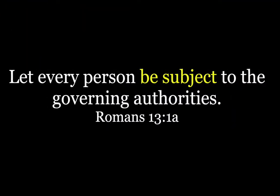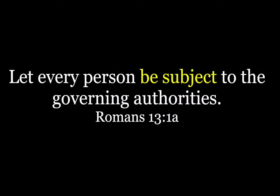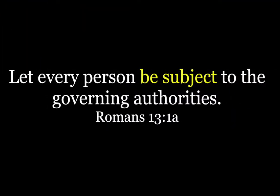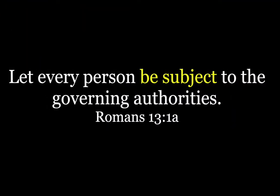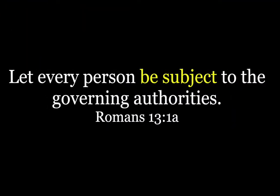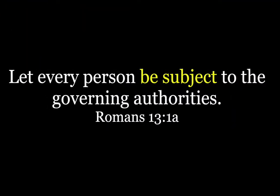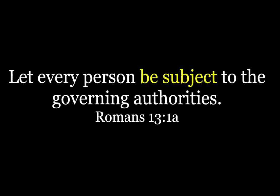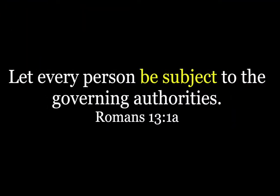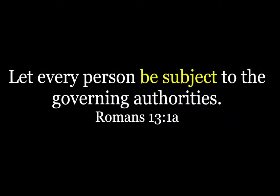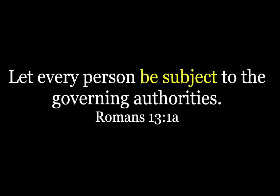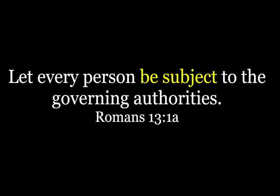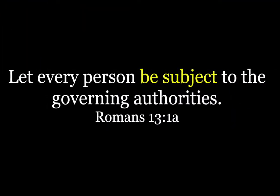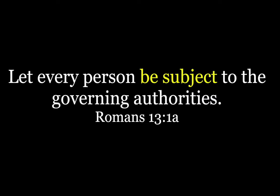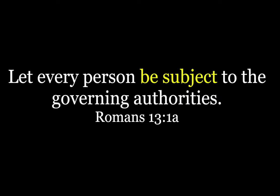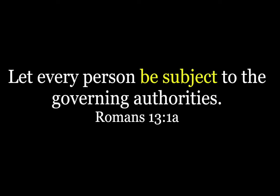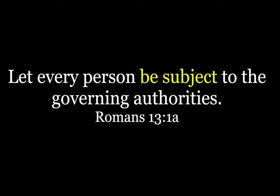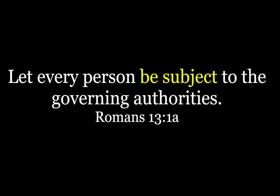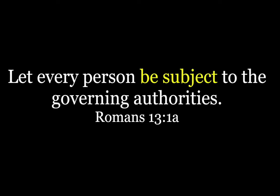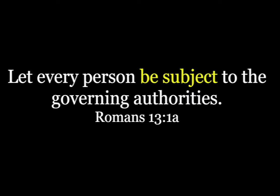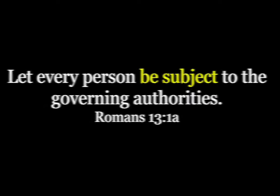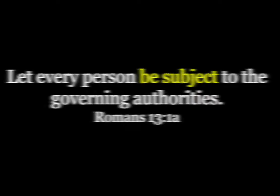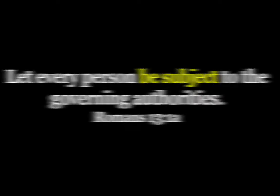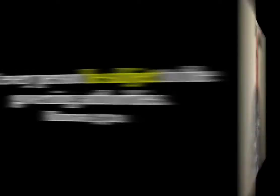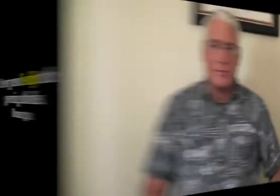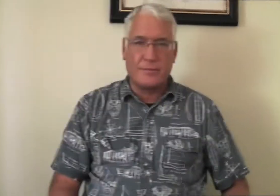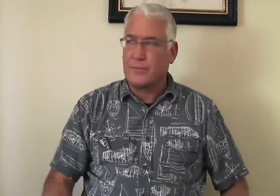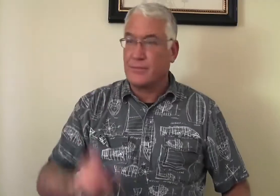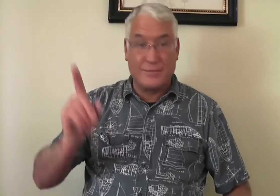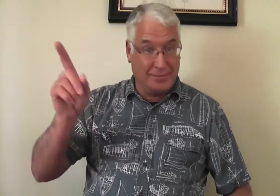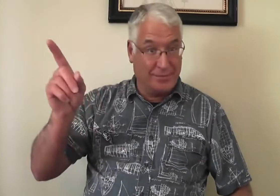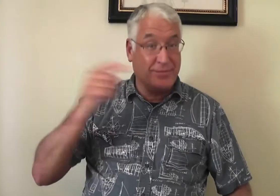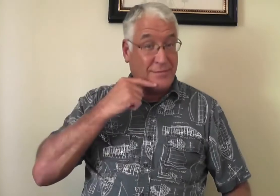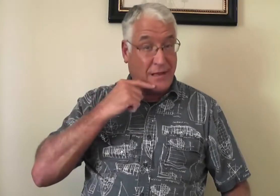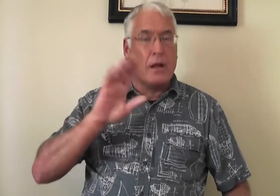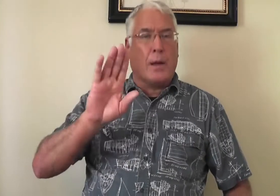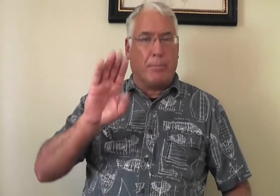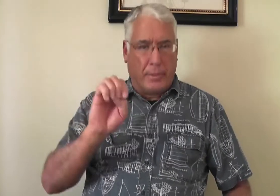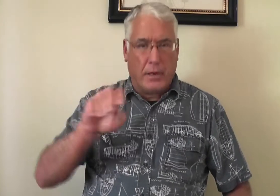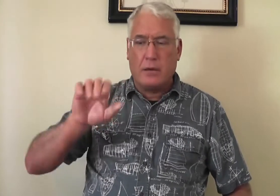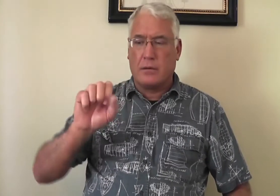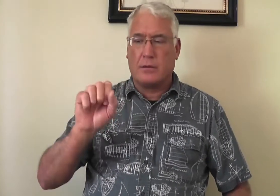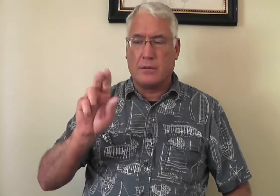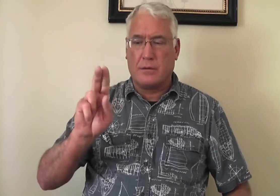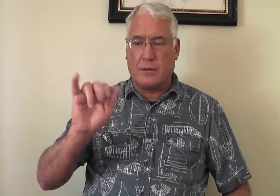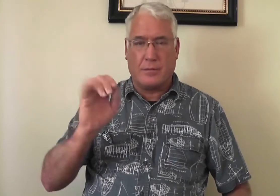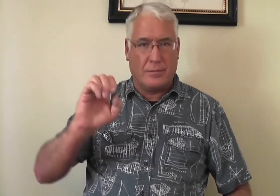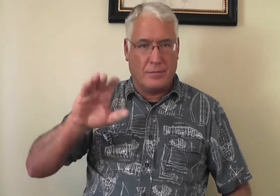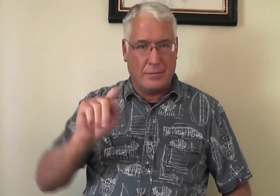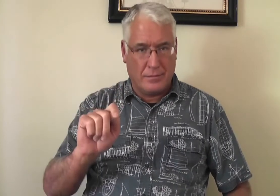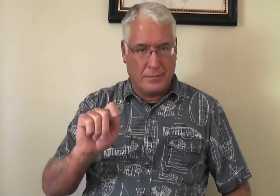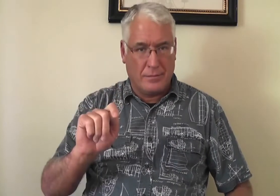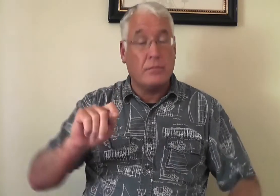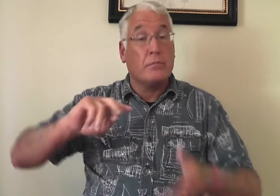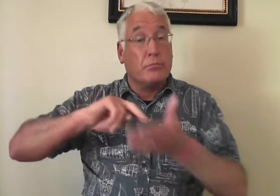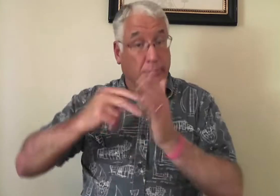person be subject to the governing authorities. That verse, it says to be subject.